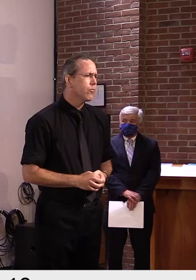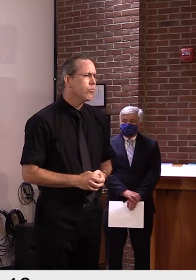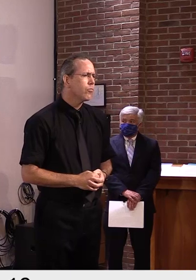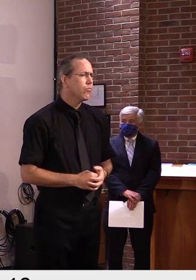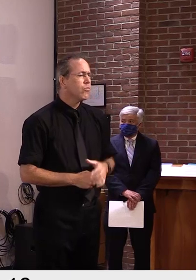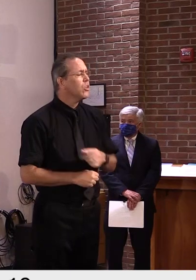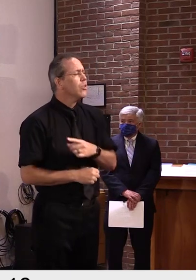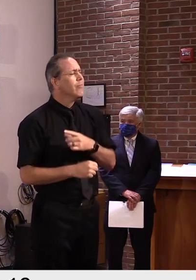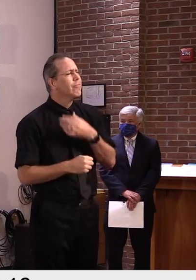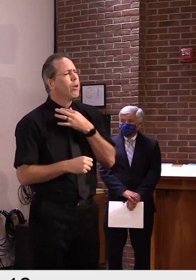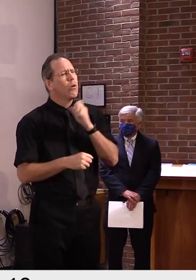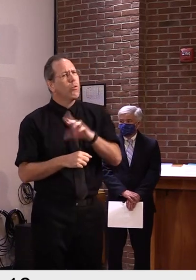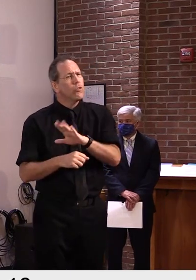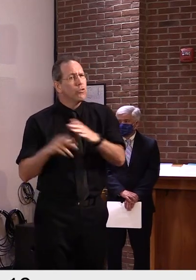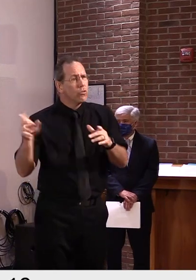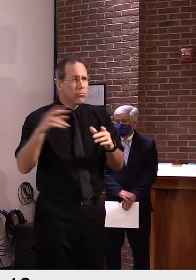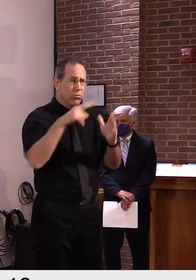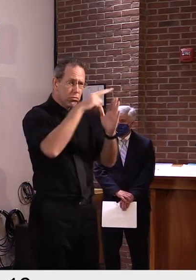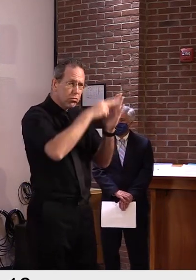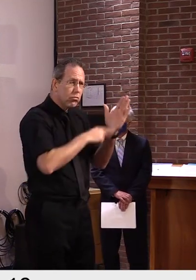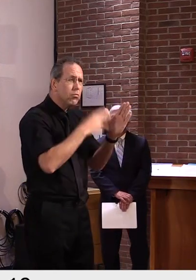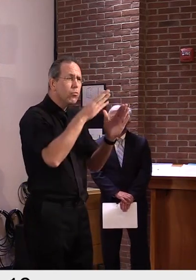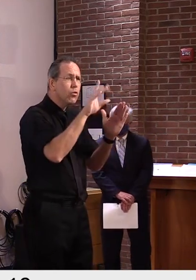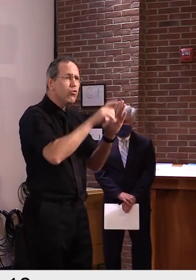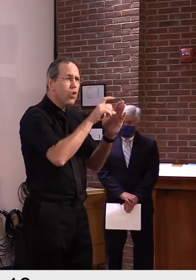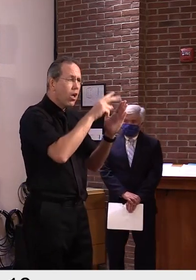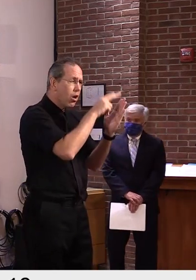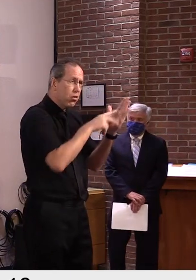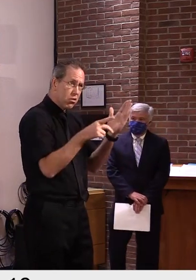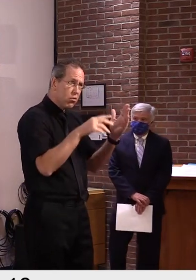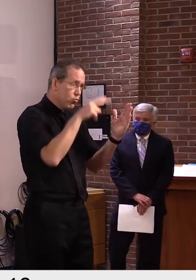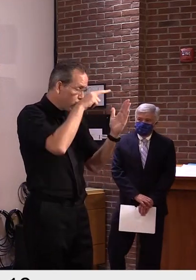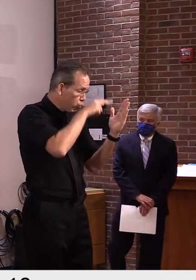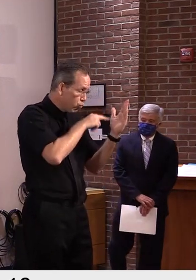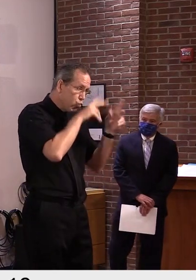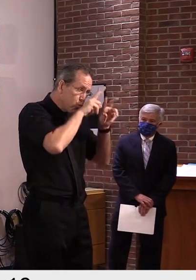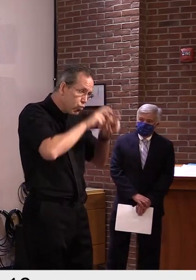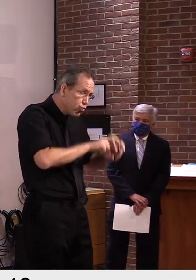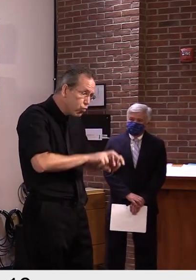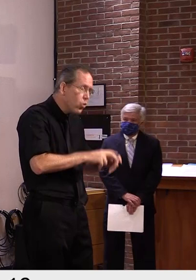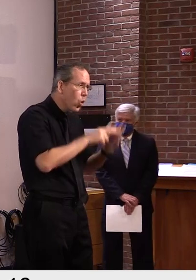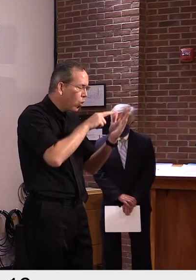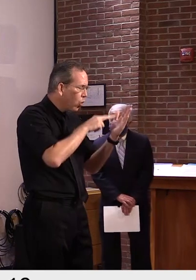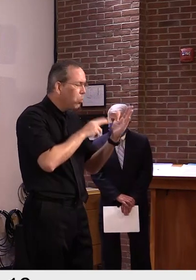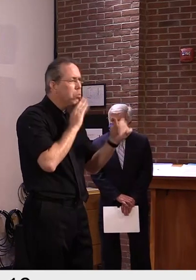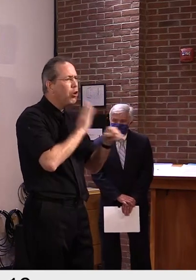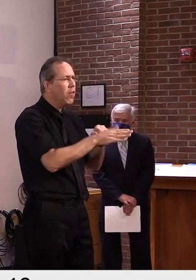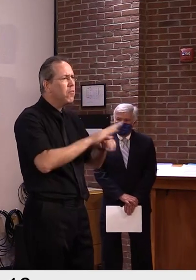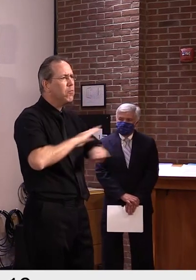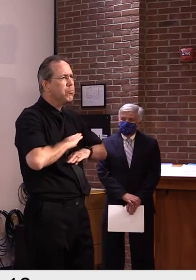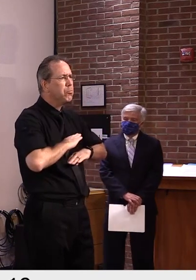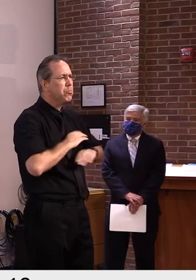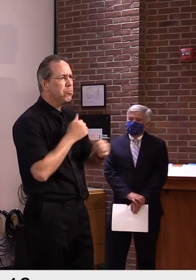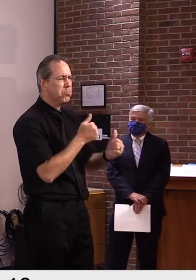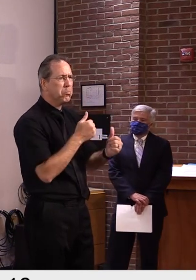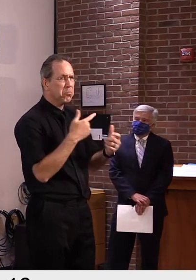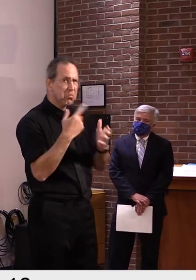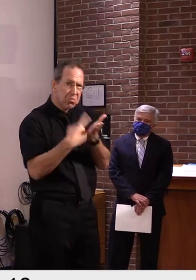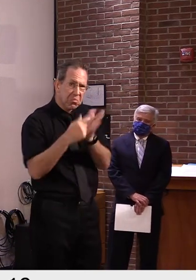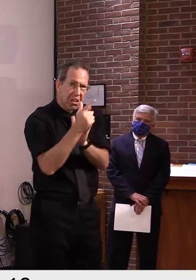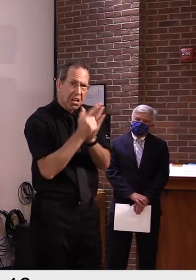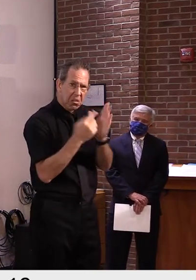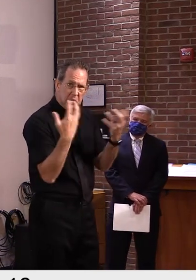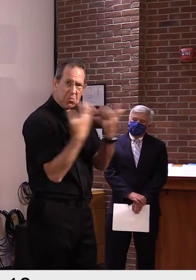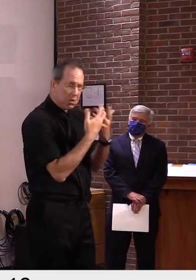So, I I think, you know, whether it's DFR, whether it's AHS and their healthcare reform efforts and Mike Smith probably would like to talk more about those. think,